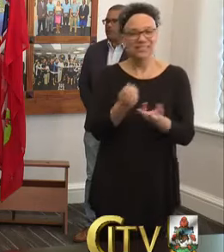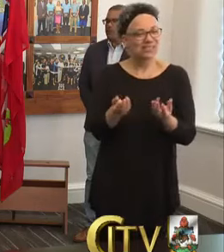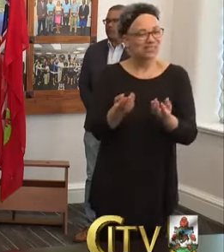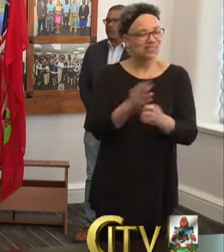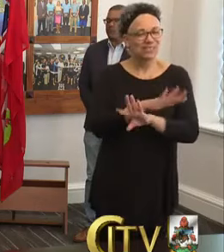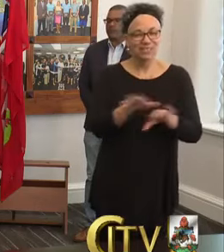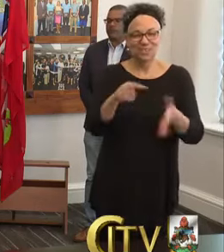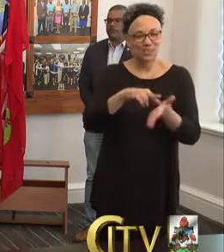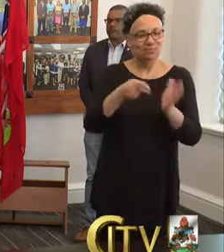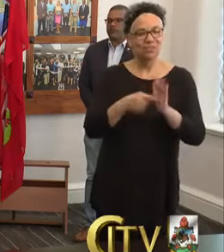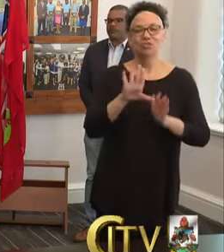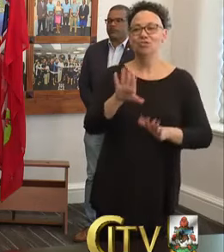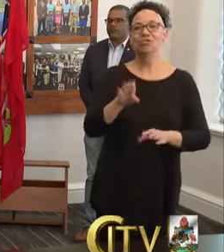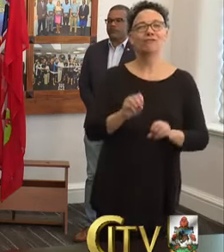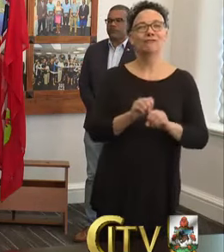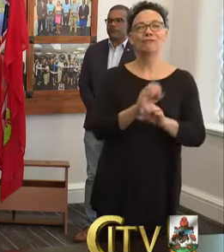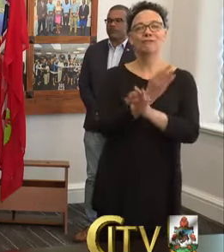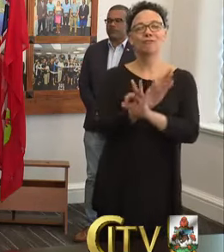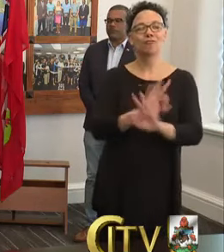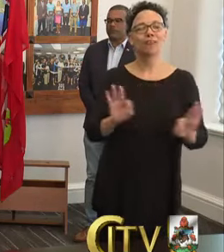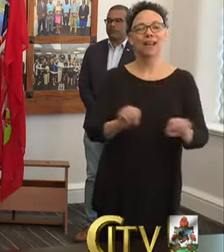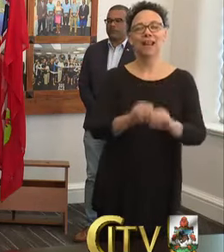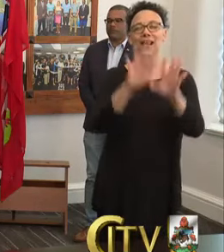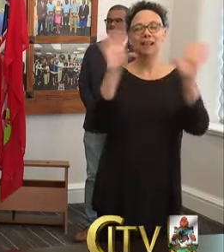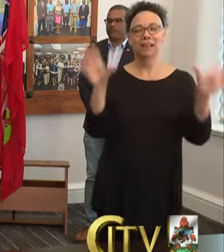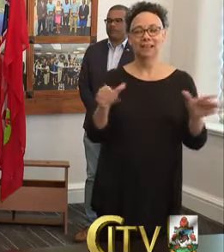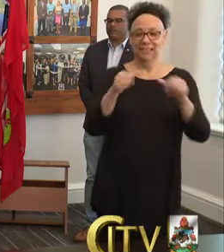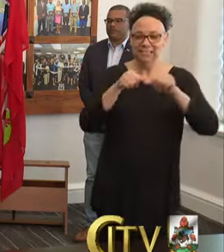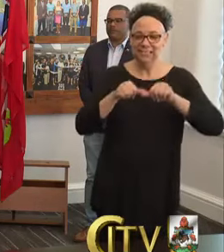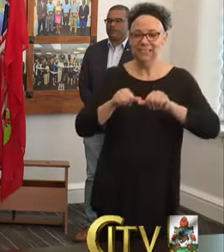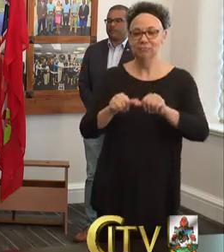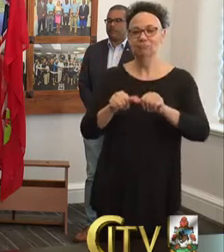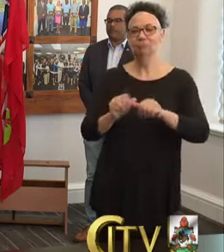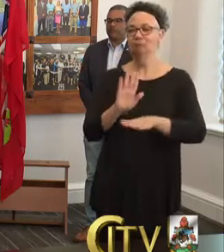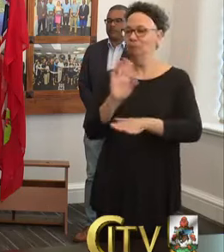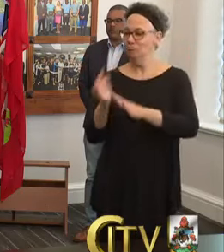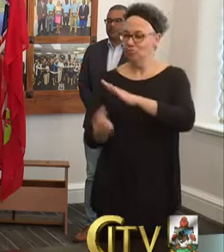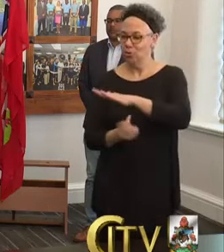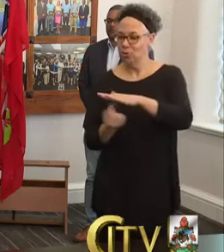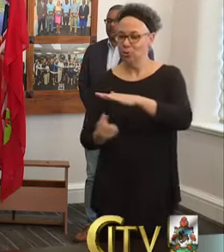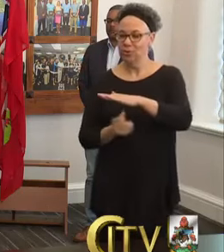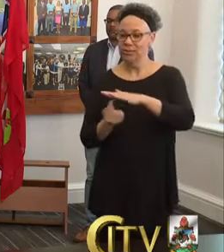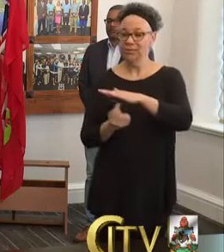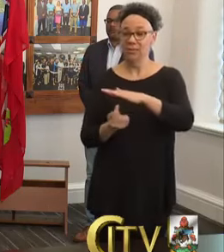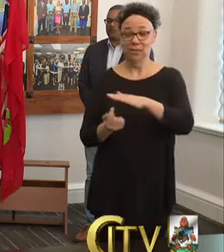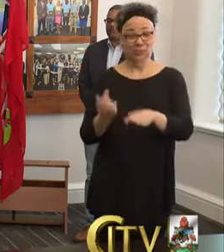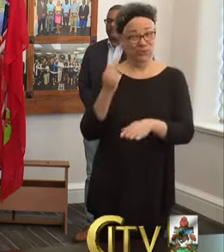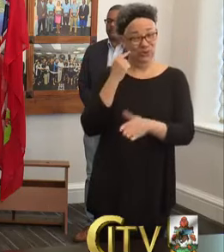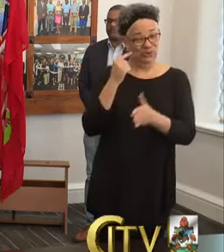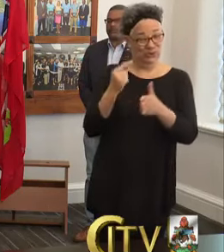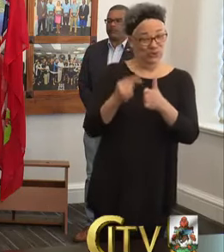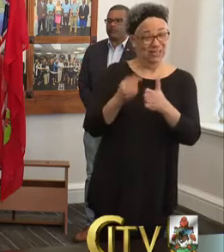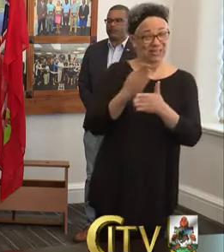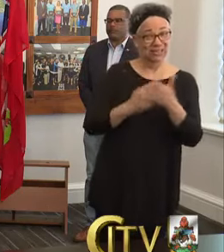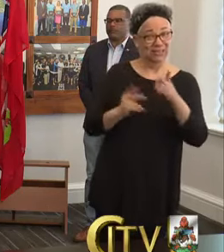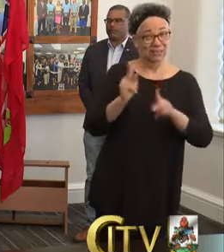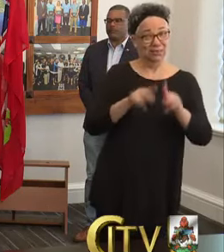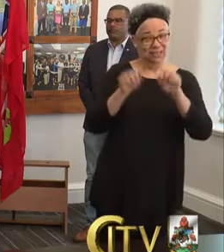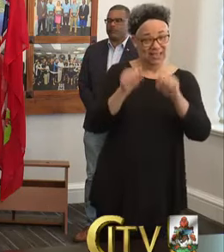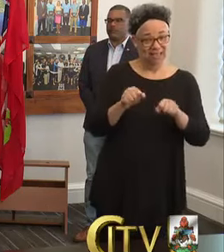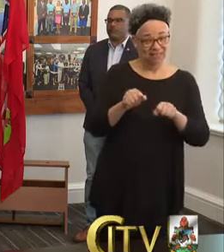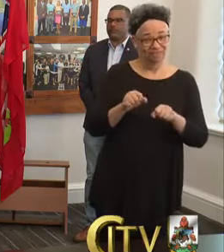are free and clear. Continue to maintain your quarantine because we have noted that some persons can pass on the infection